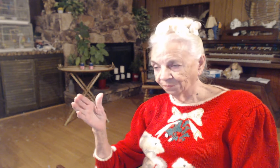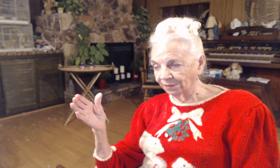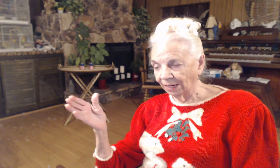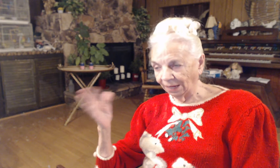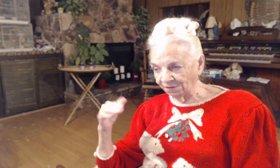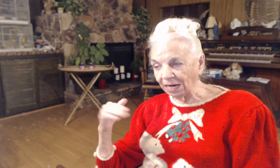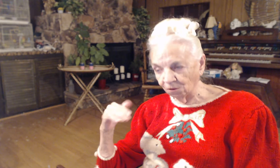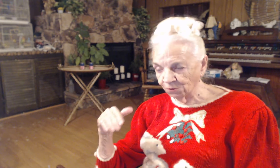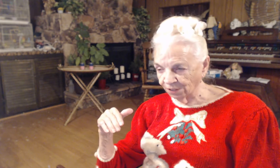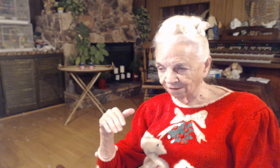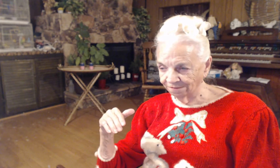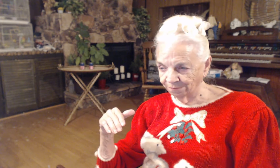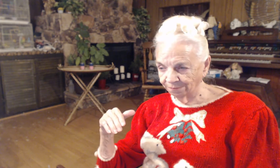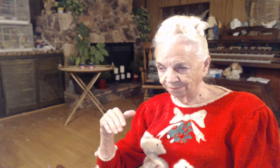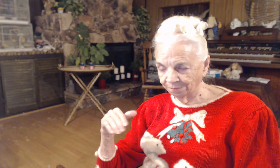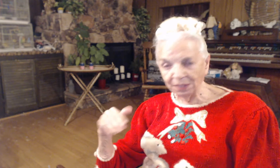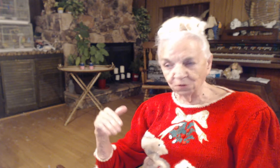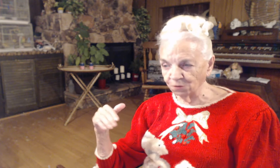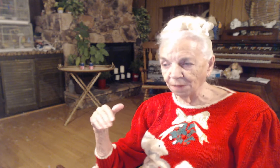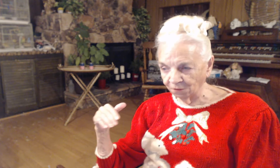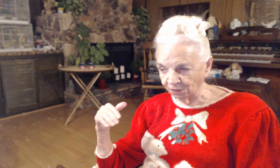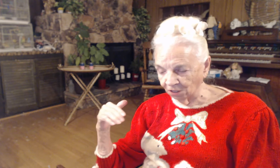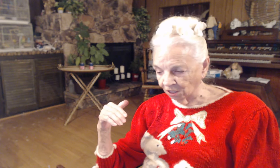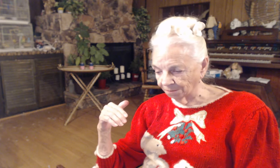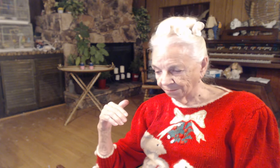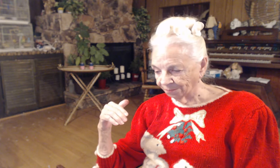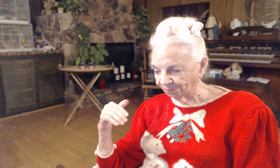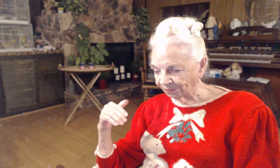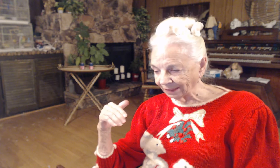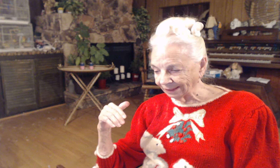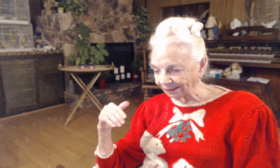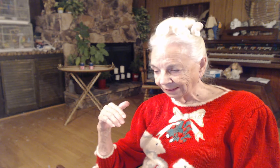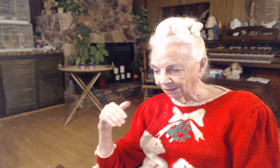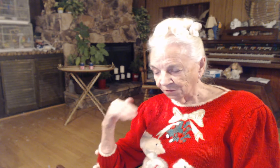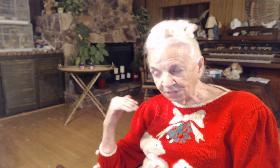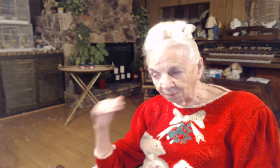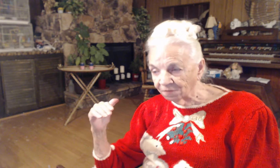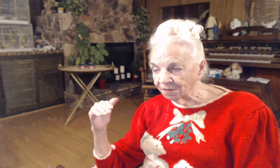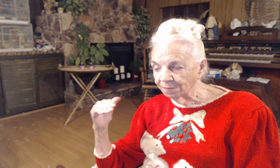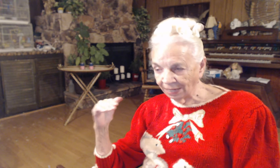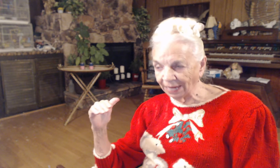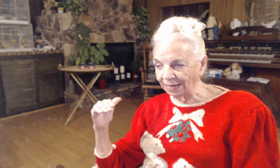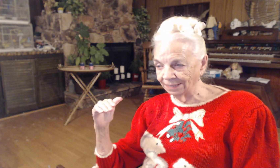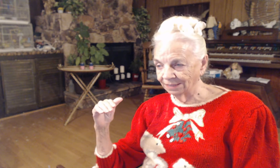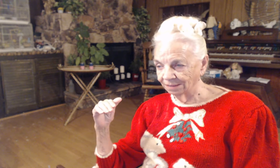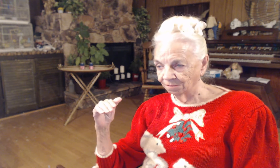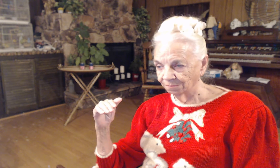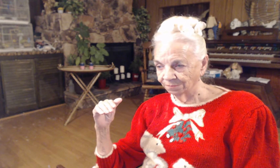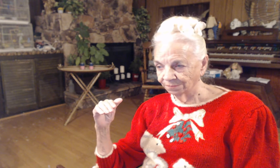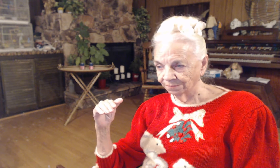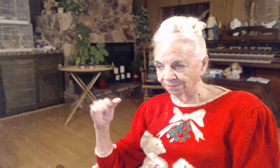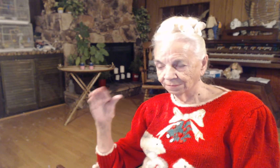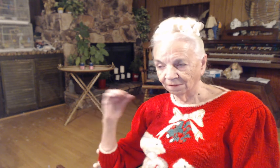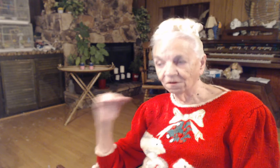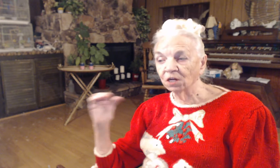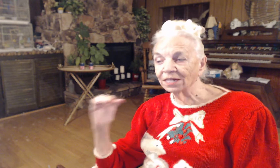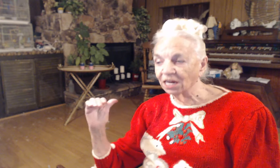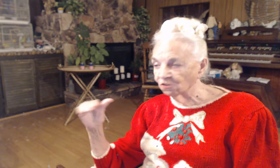At the house of. Peter's mother-in-law. Peter's Some of them had. Fallen angels.